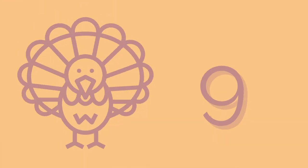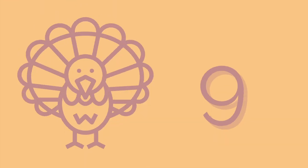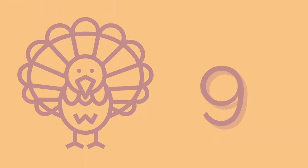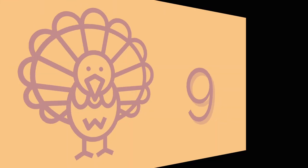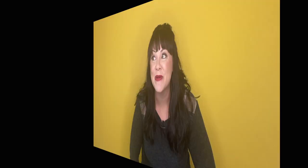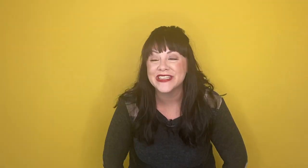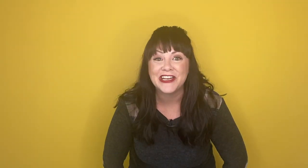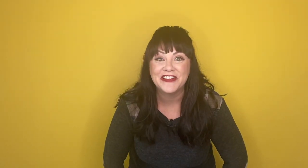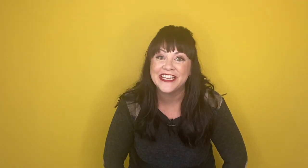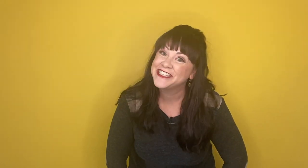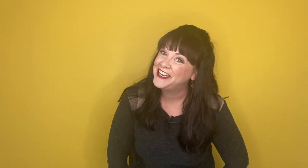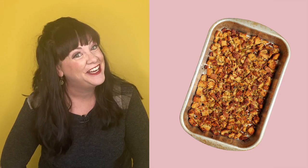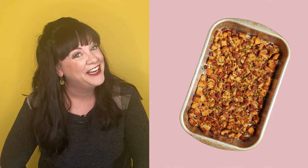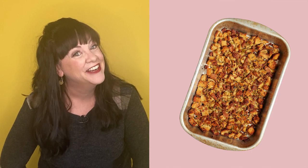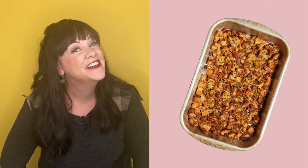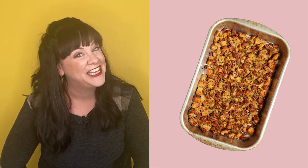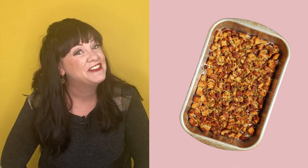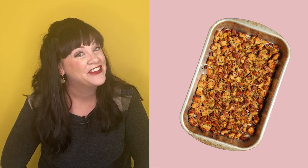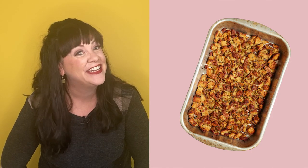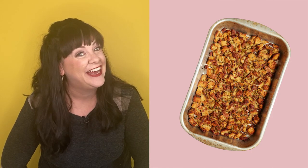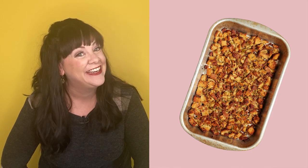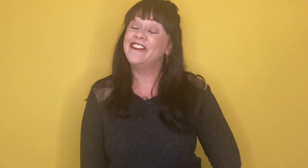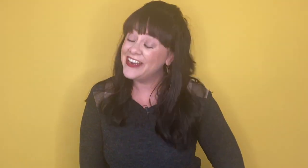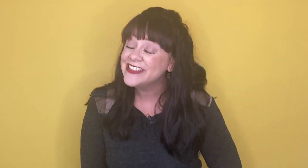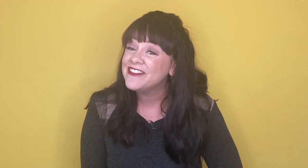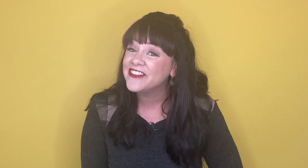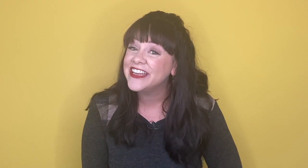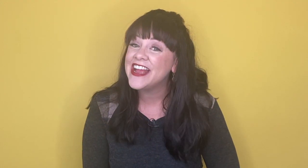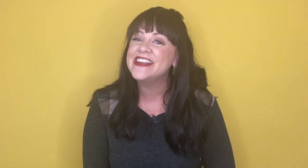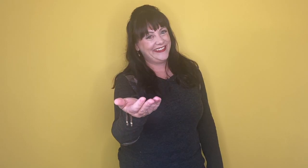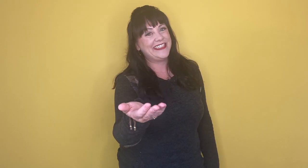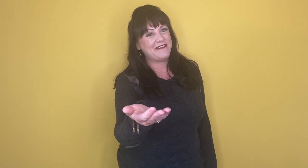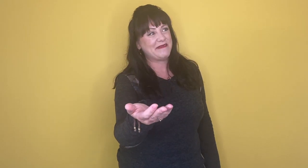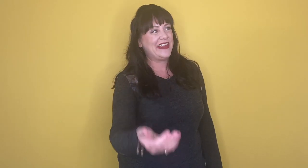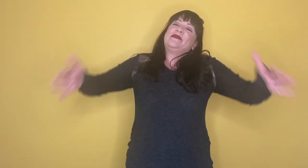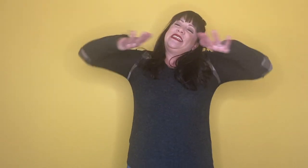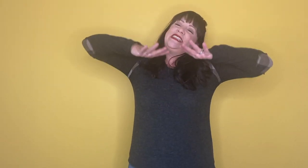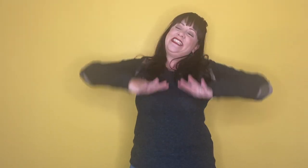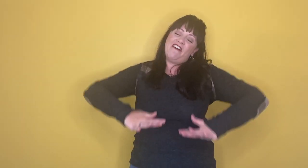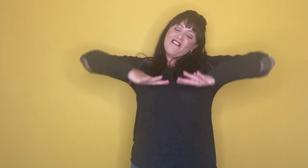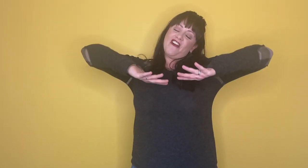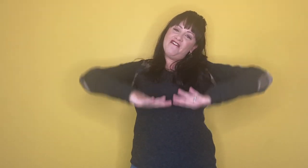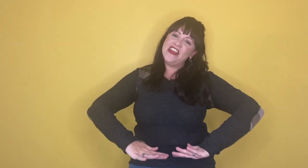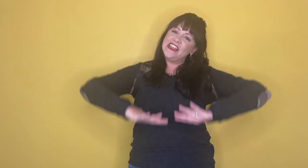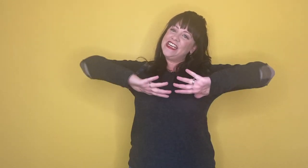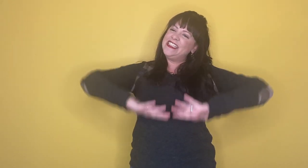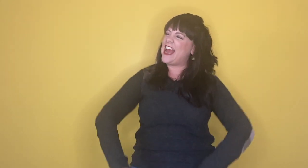Who's been wondering where the stuffing is? We saved it for the 9. Why do we save it for the 9? Say it with me. We stuff our feelings down